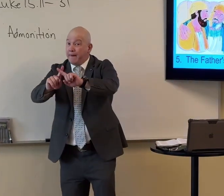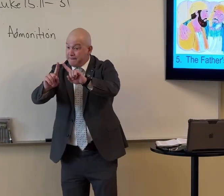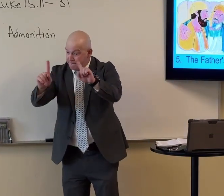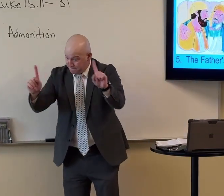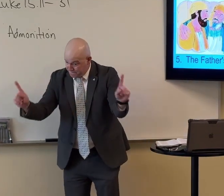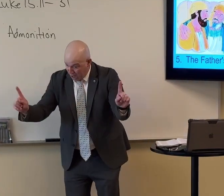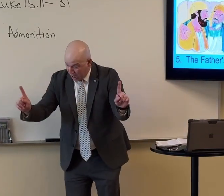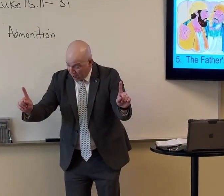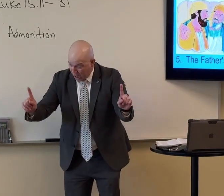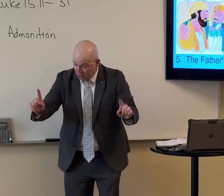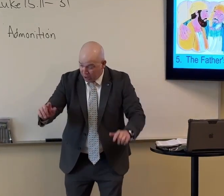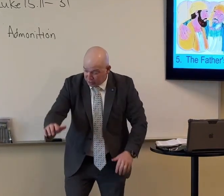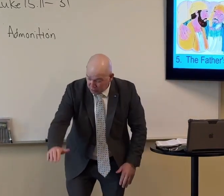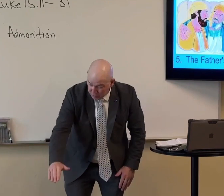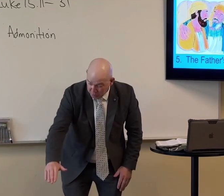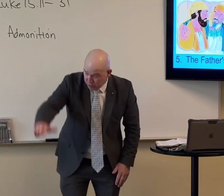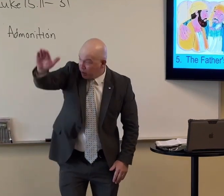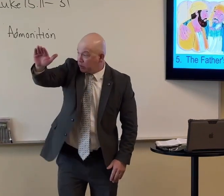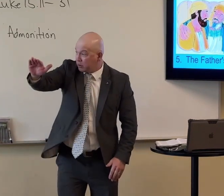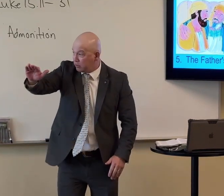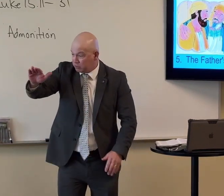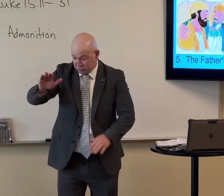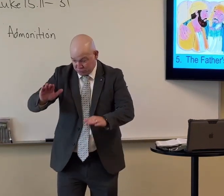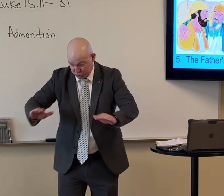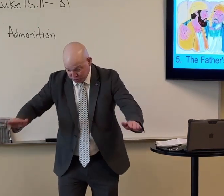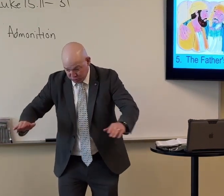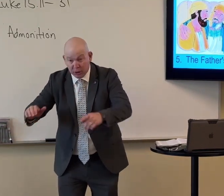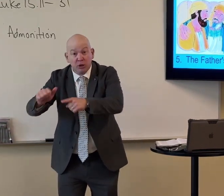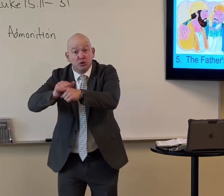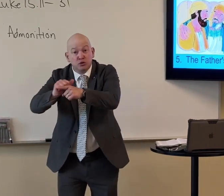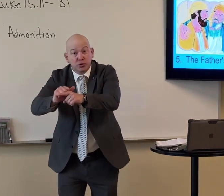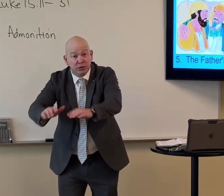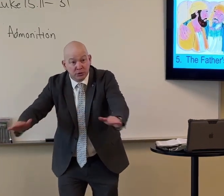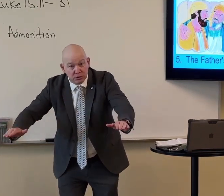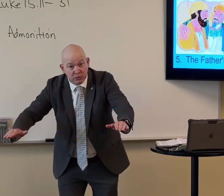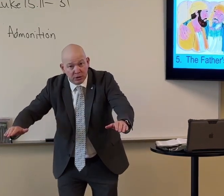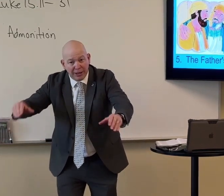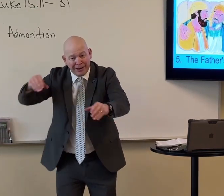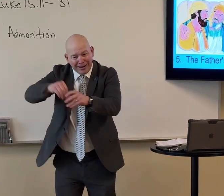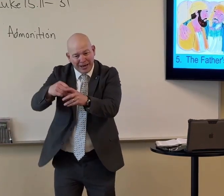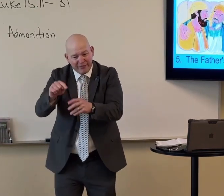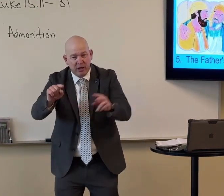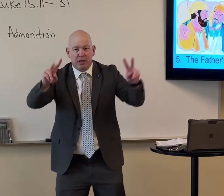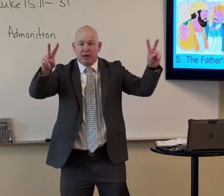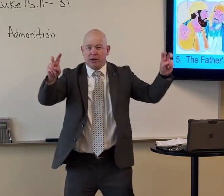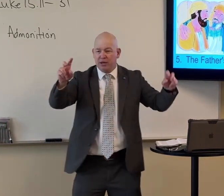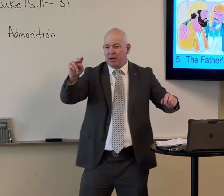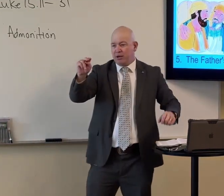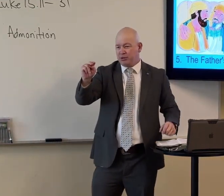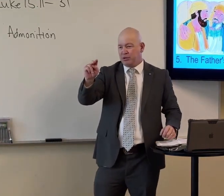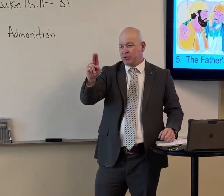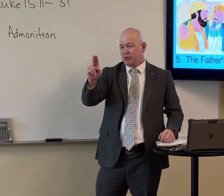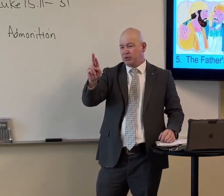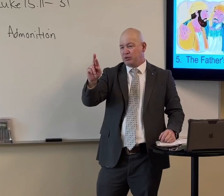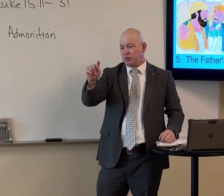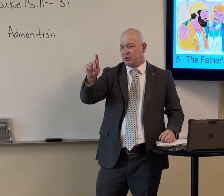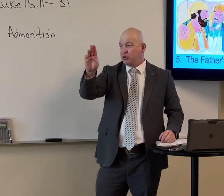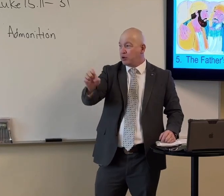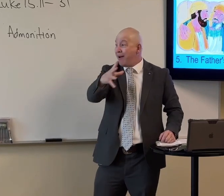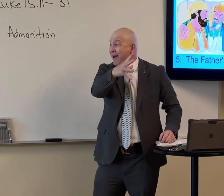fathers not to do that. And he, he tells them, says, raise them up in, in the nurture and admonition of